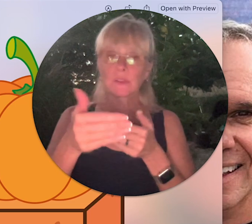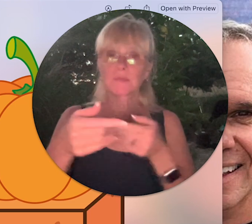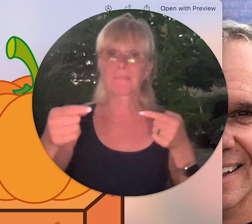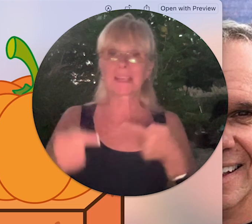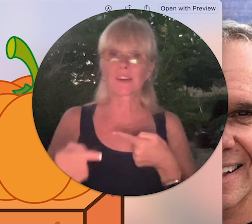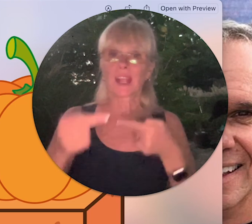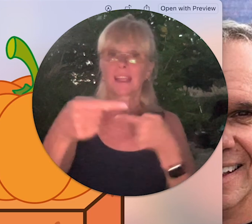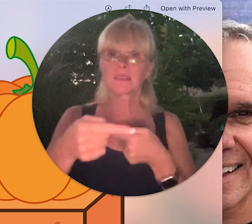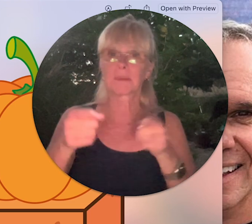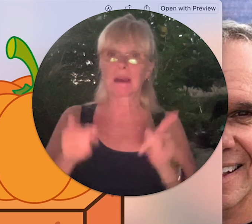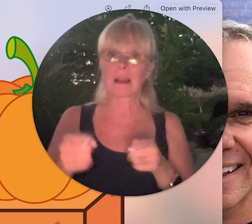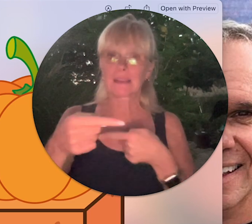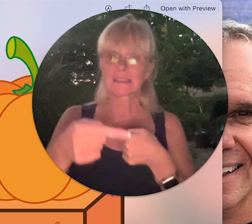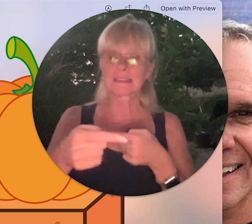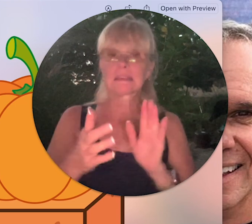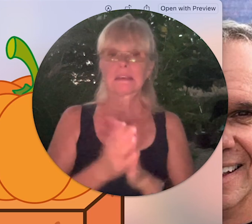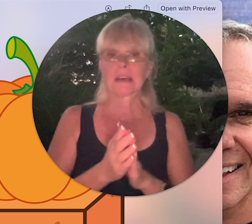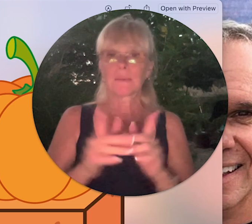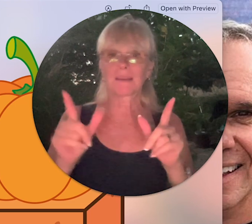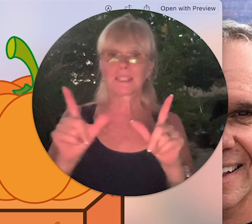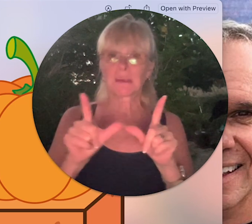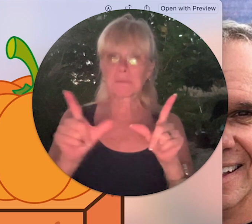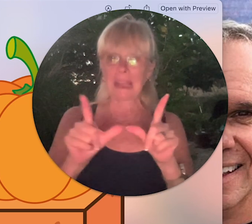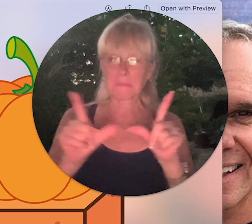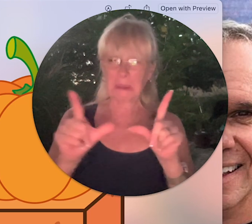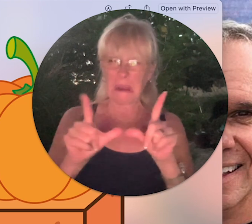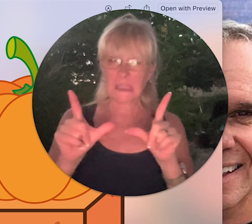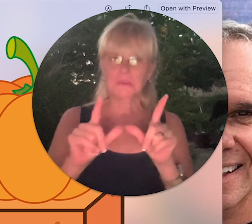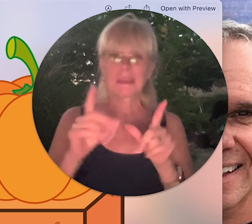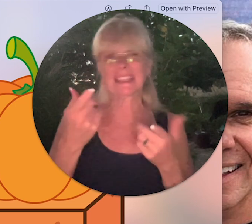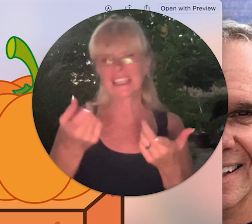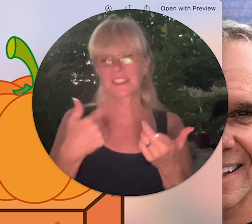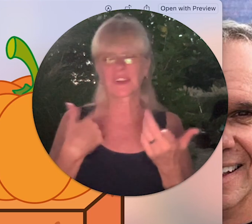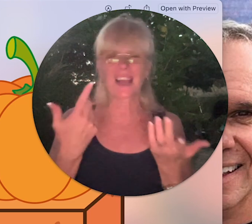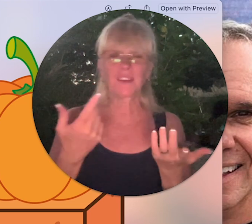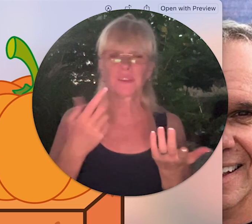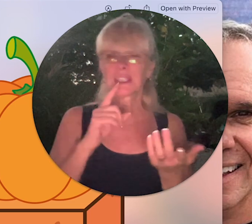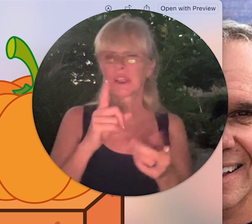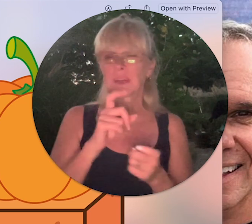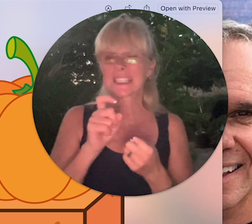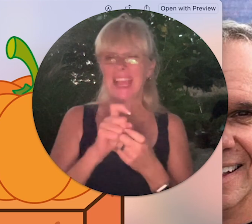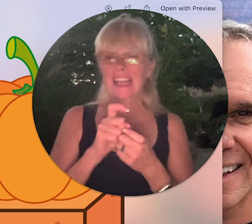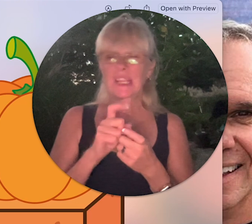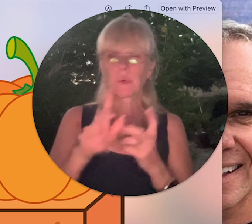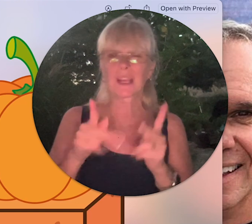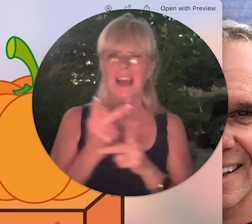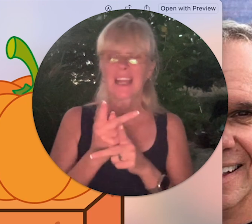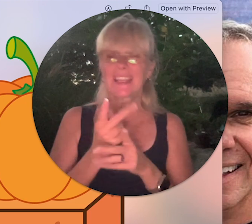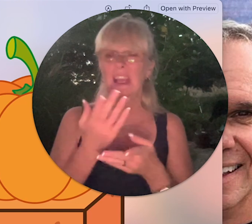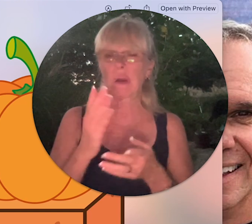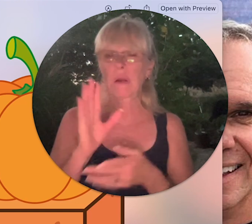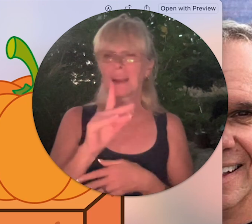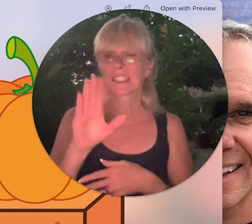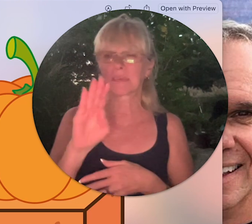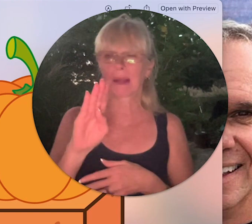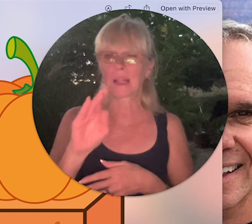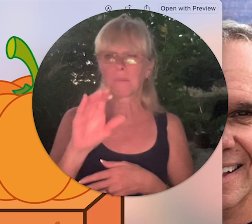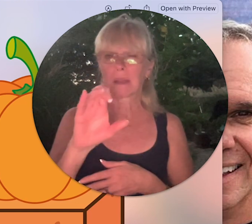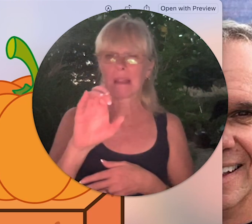my bigger hands blocks I've seen like blocks but these are I don't really know exactly what kind they are might spell it block